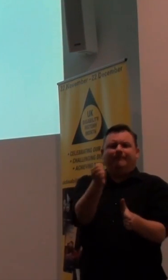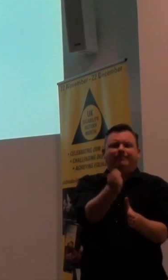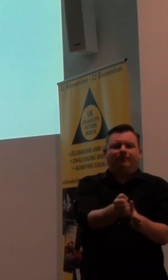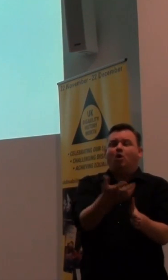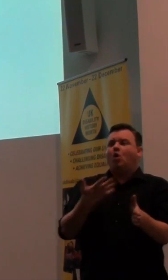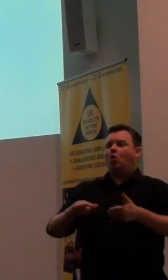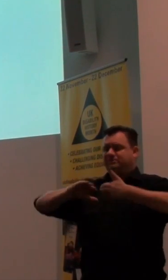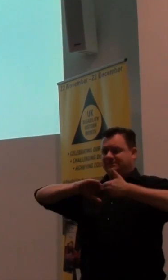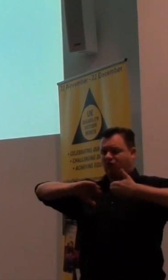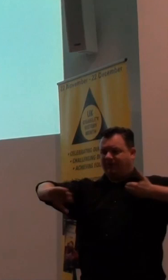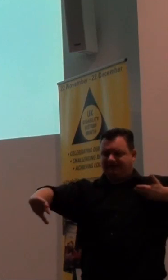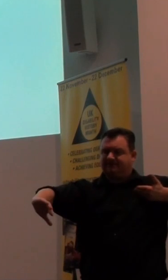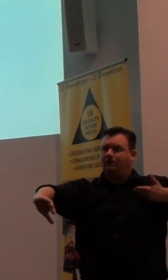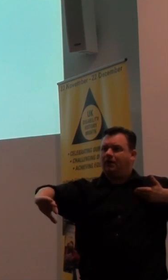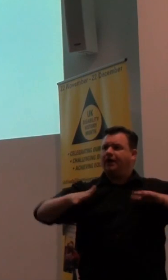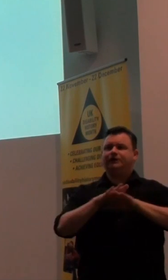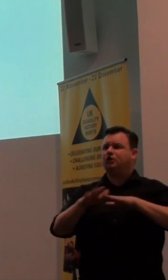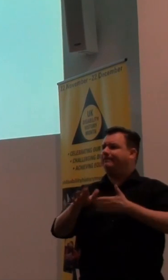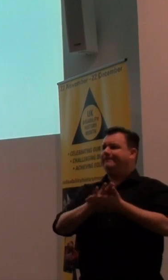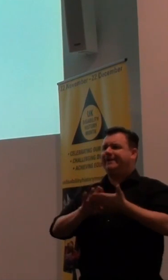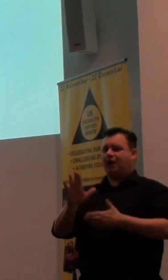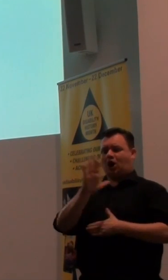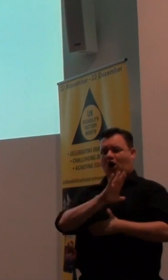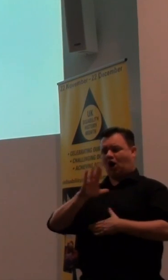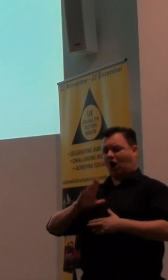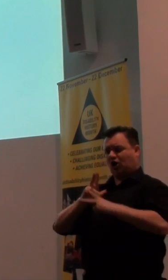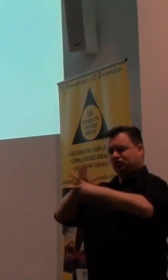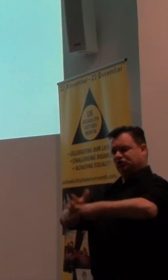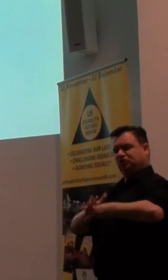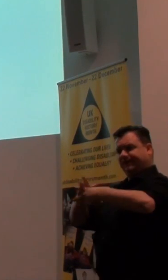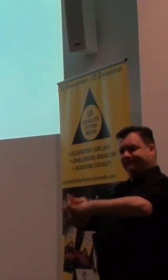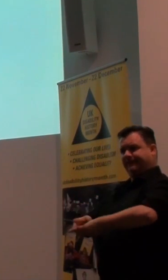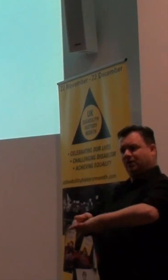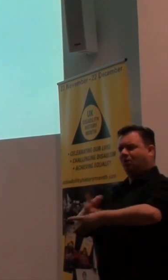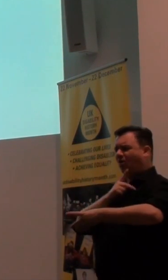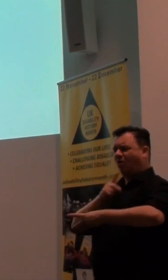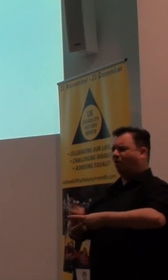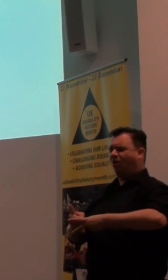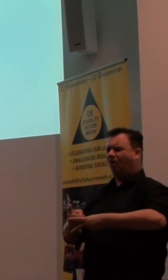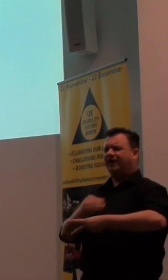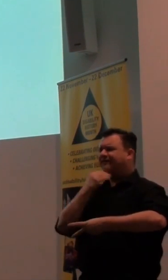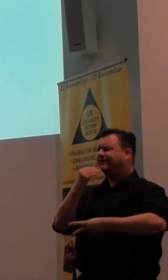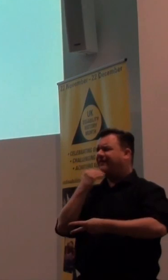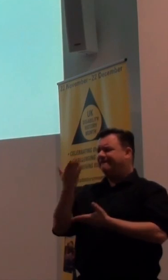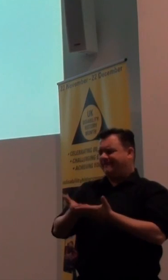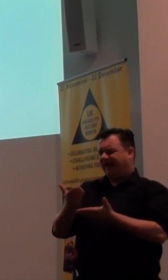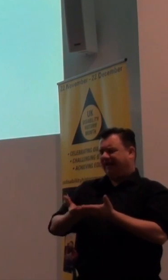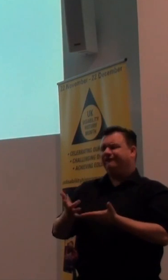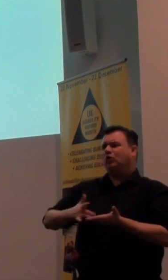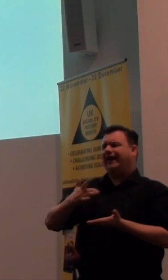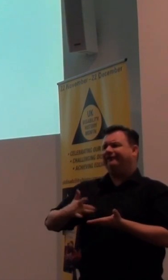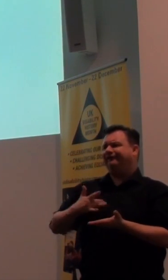segregated. It doesn't mean guardianship. It does not mean having insufficient income to live upon.